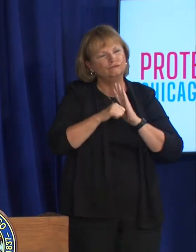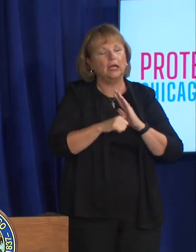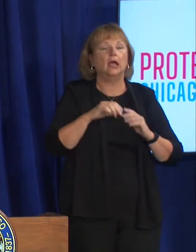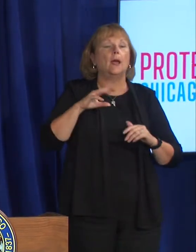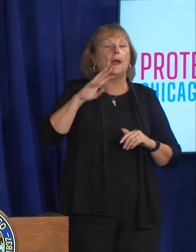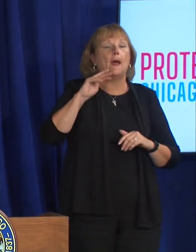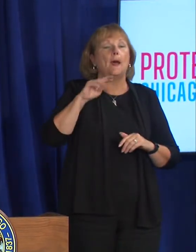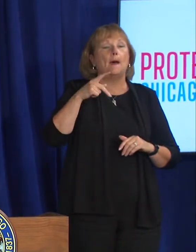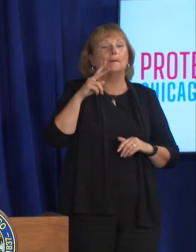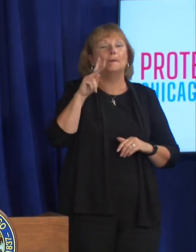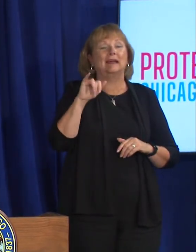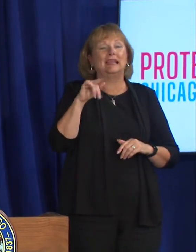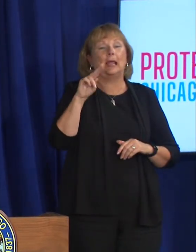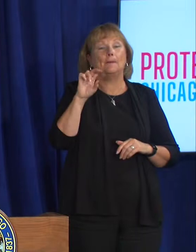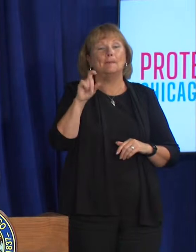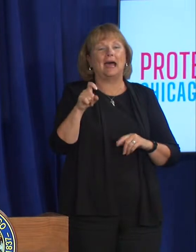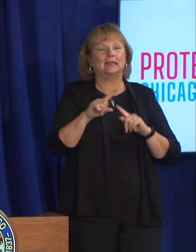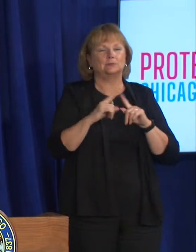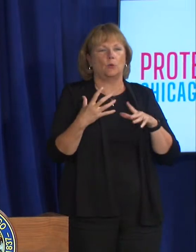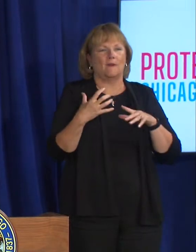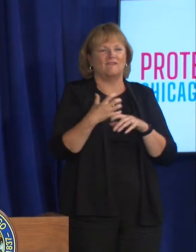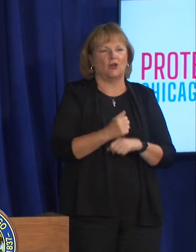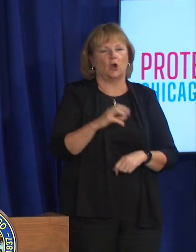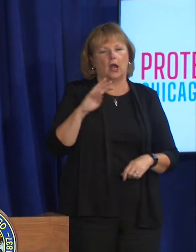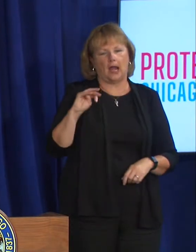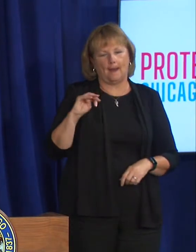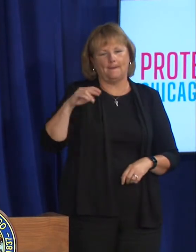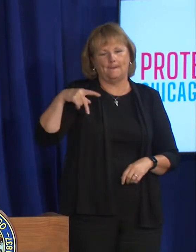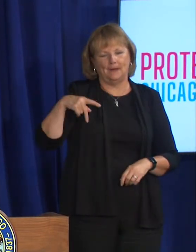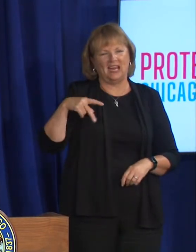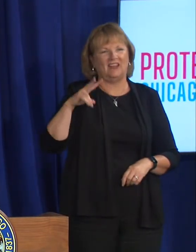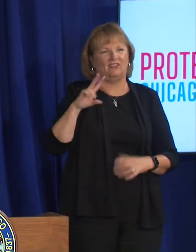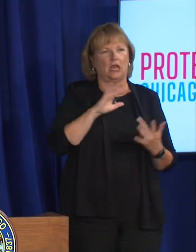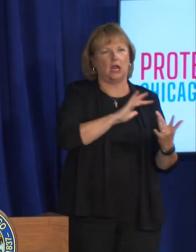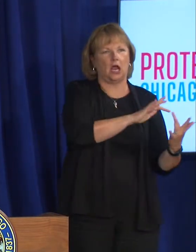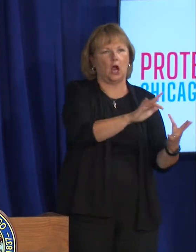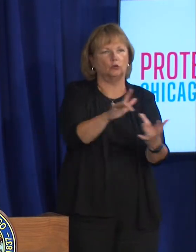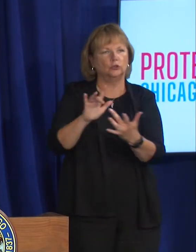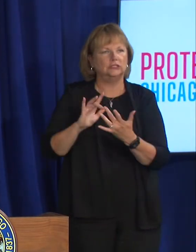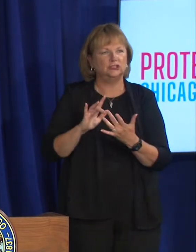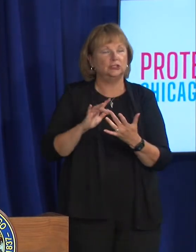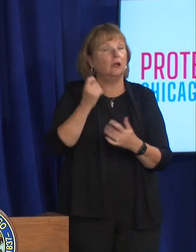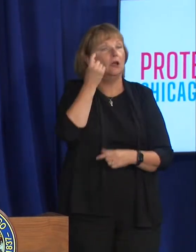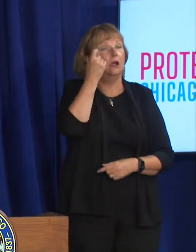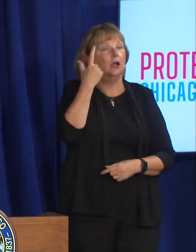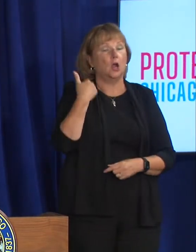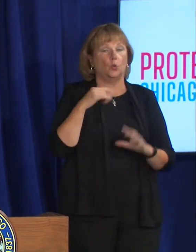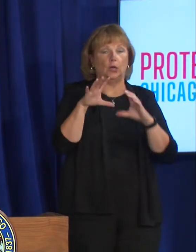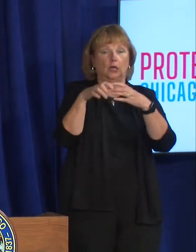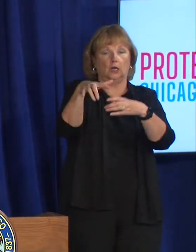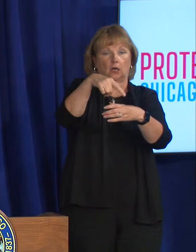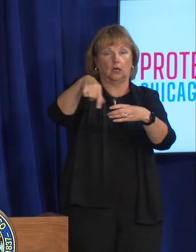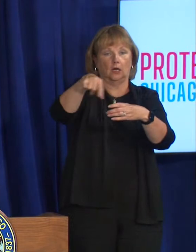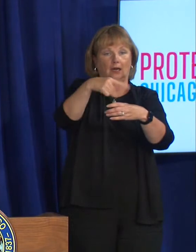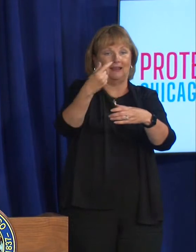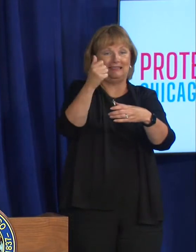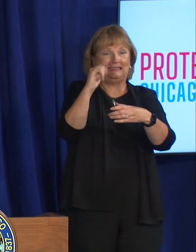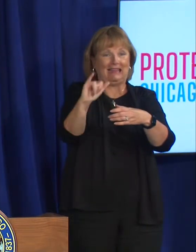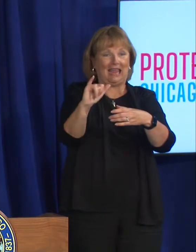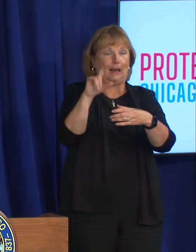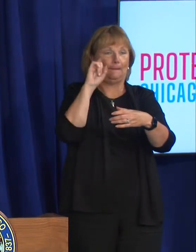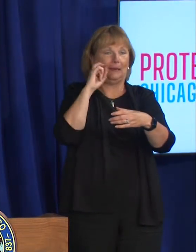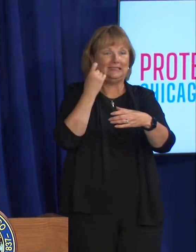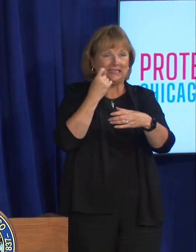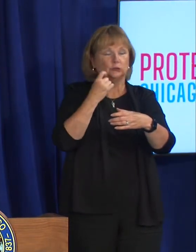monkeypox but we're talking a lot about mpb outreach uh though we're targeting uh gay and bisexual men and same